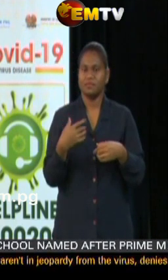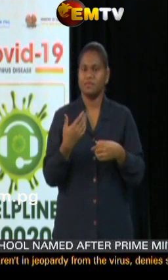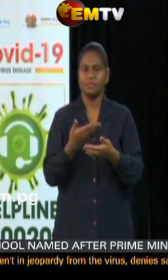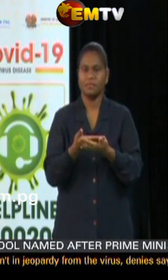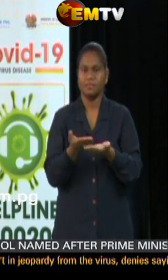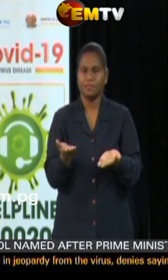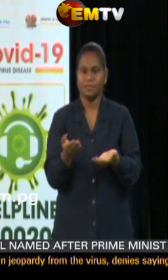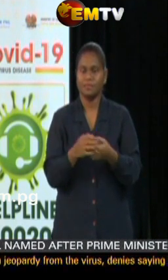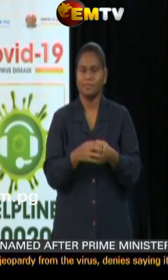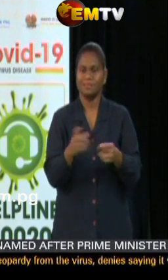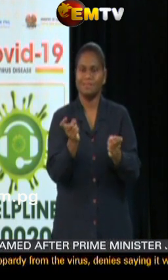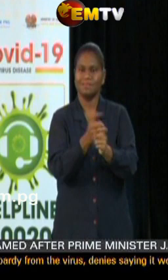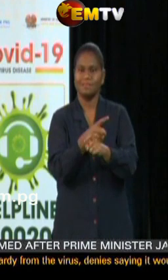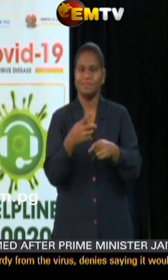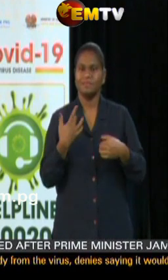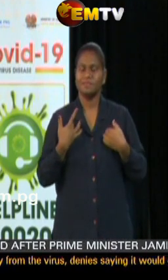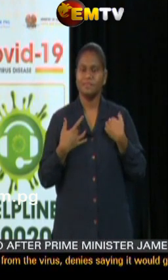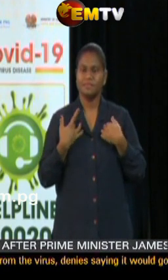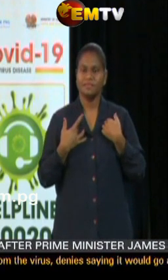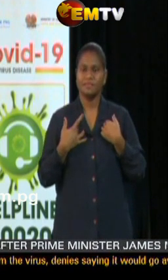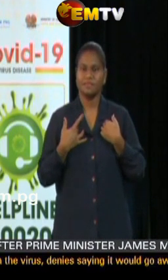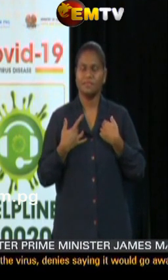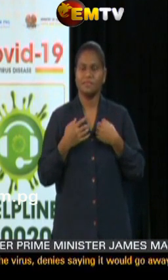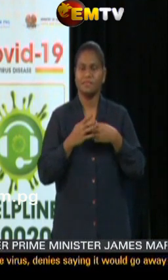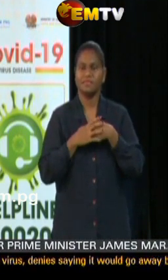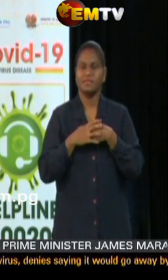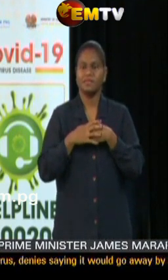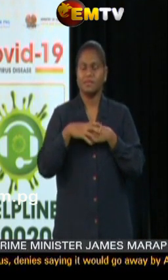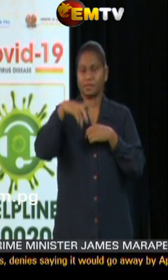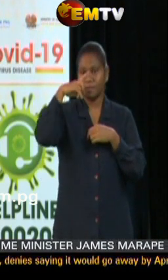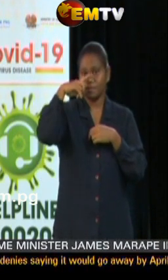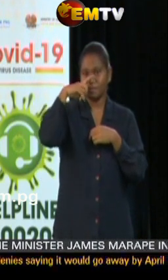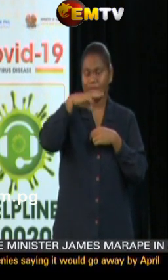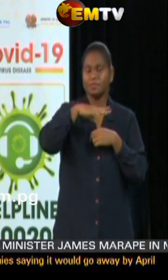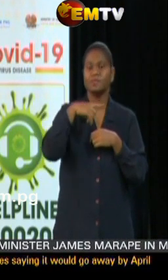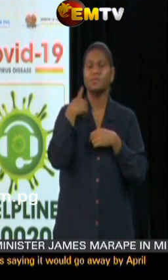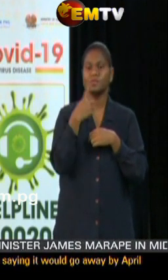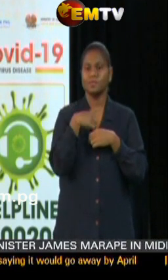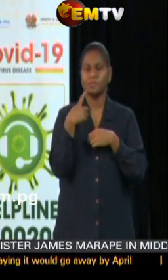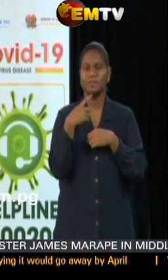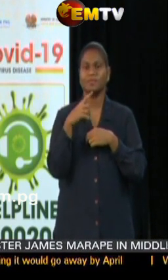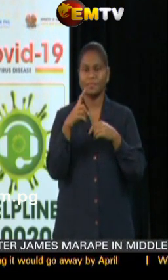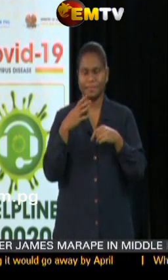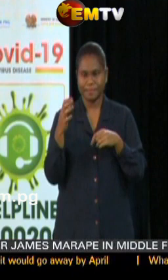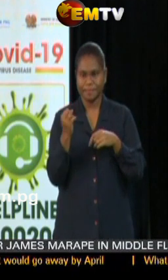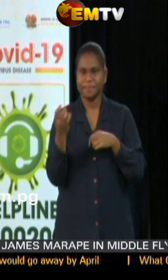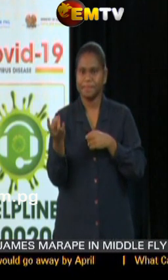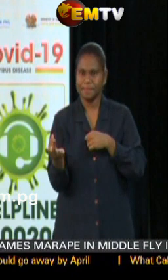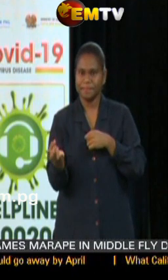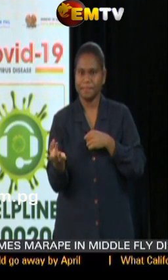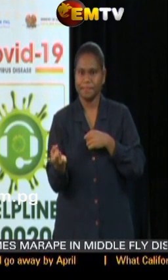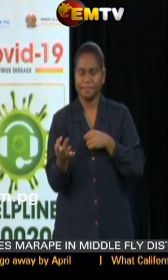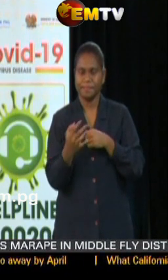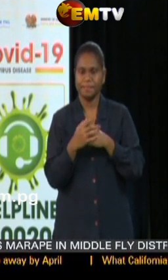lifestyle in as far as COVID lifestyle readiness or preparedness is concerned. And if there is no